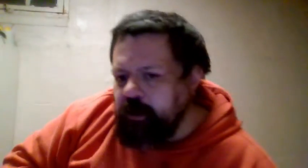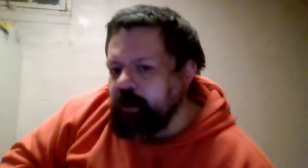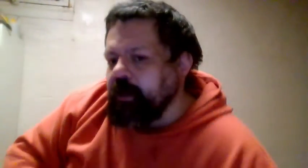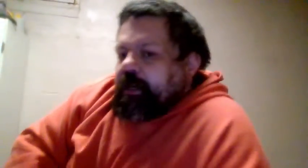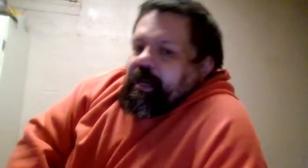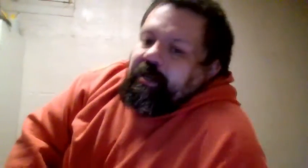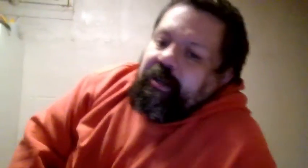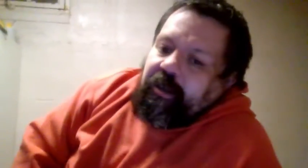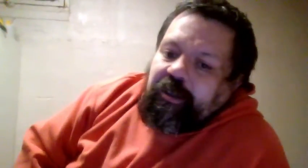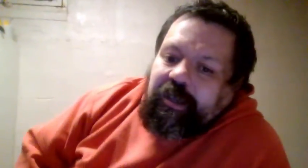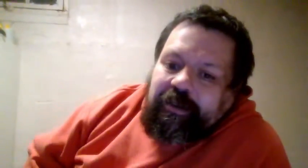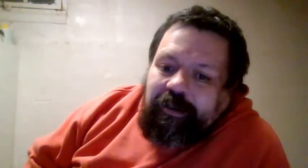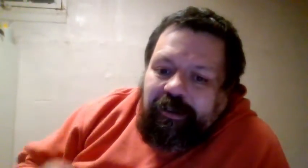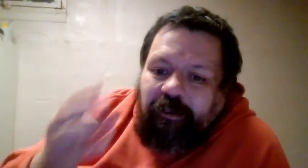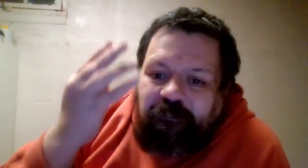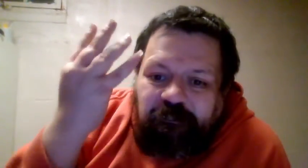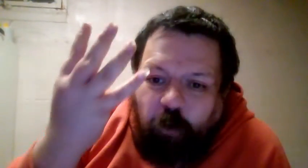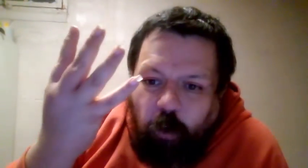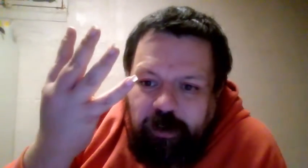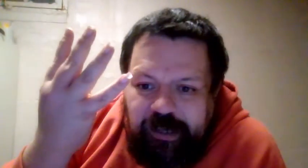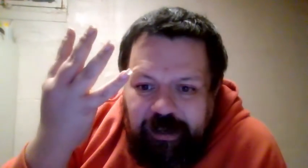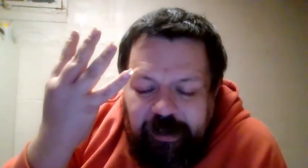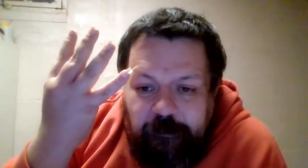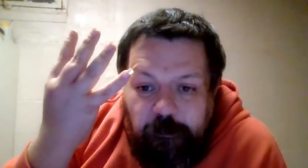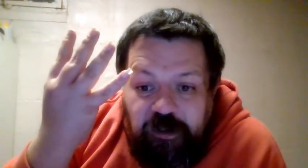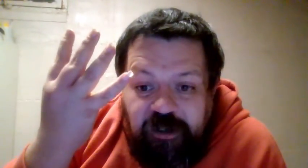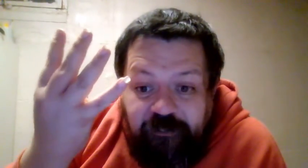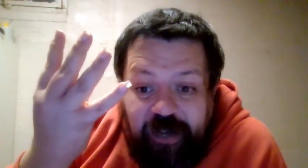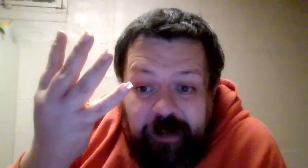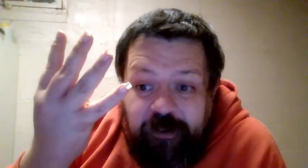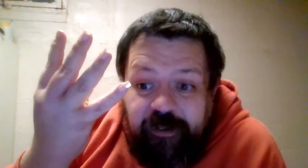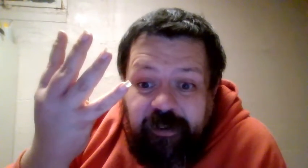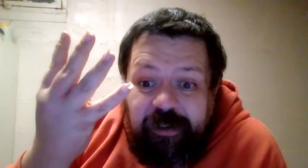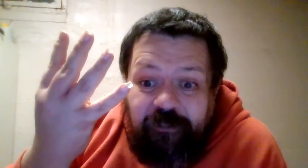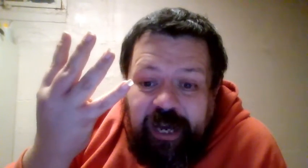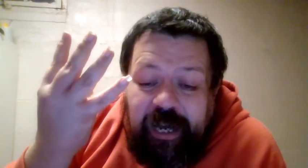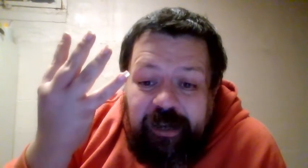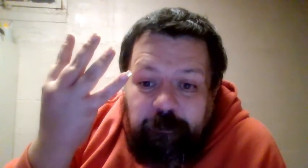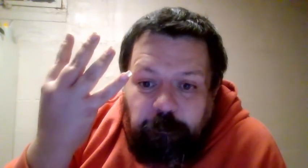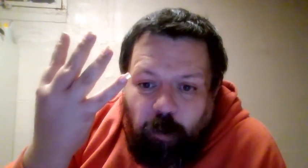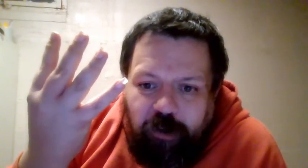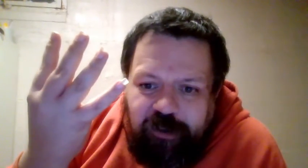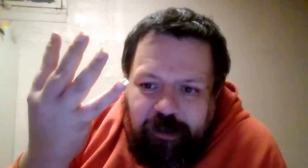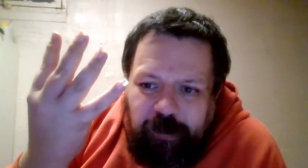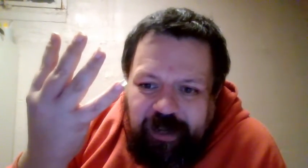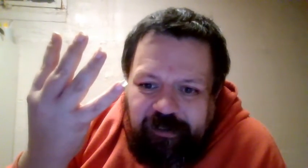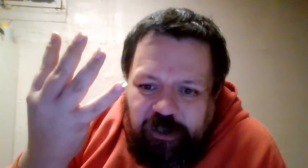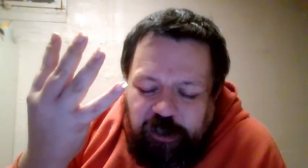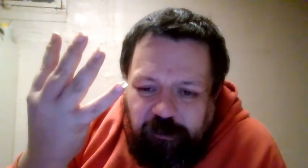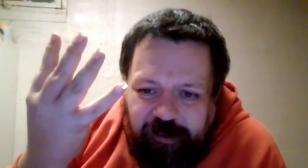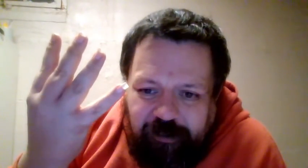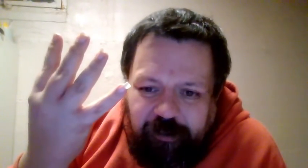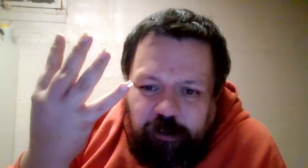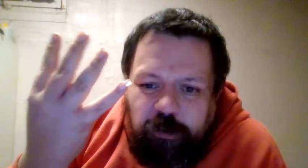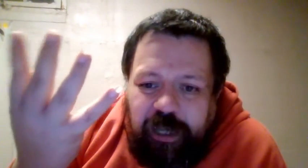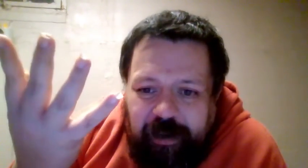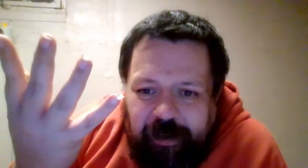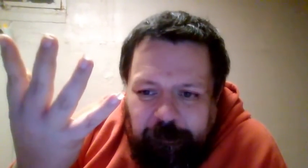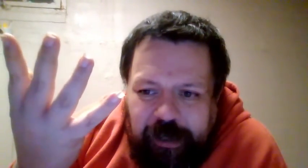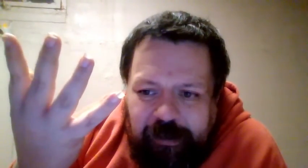Again, this is the fourth Survivor Series they've had in Boston, Massachusetts. Are you kidding me?